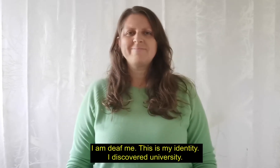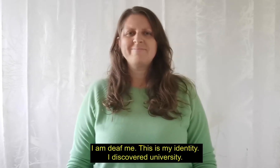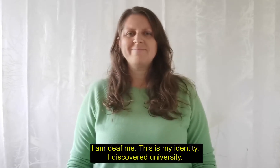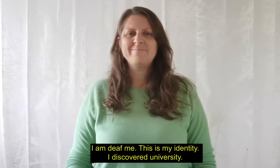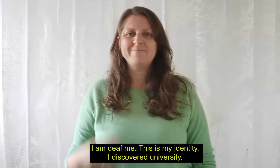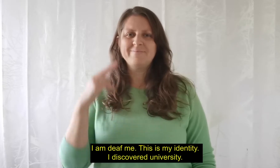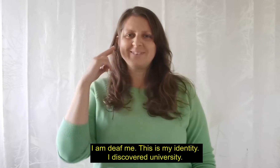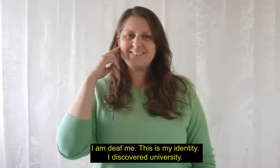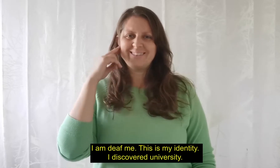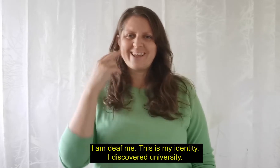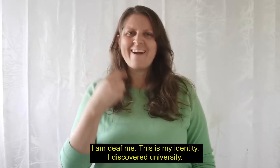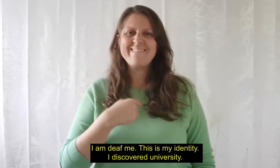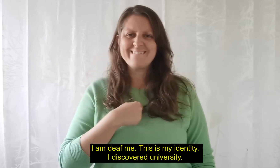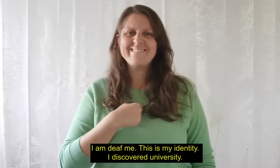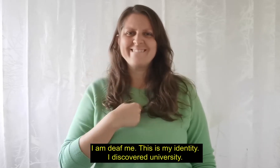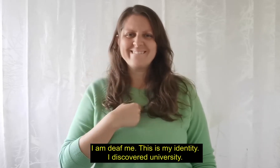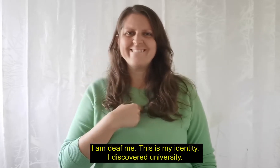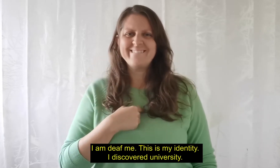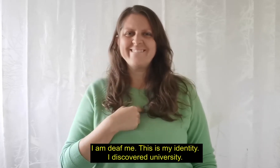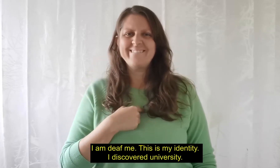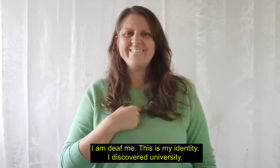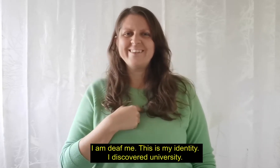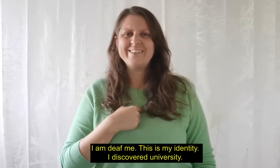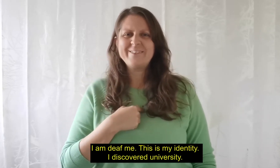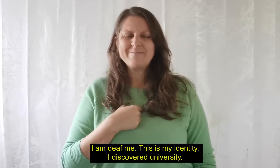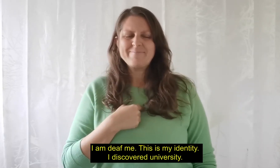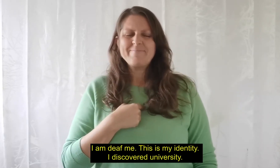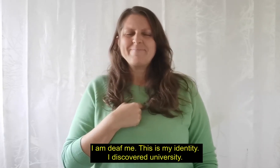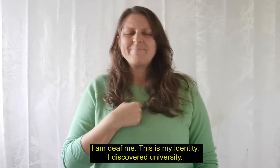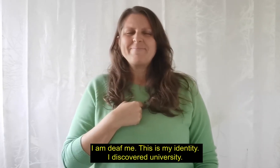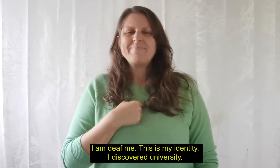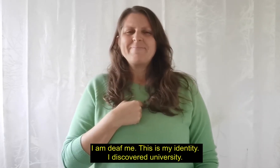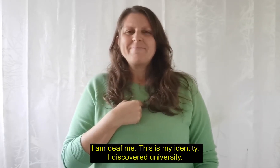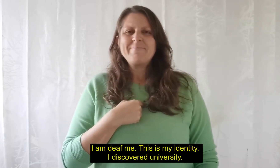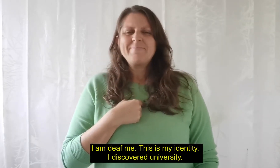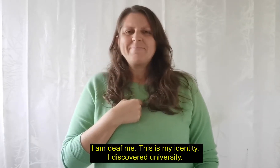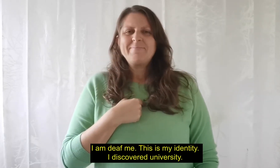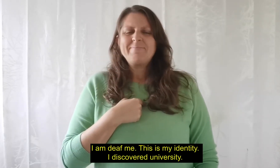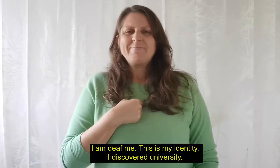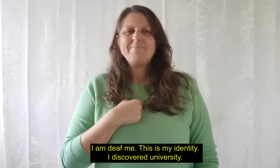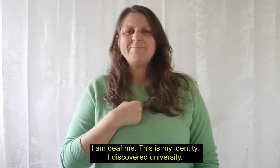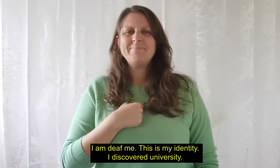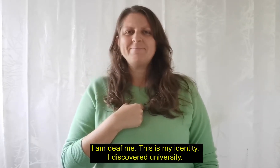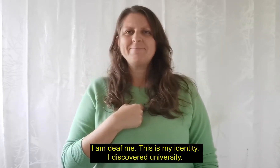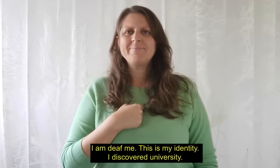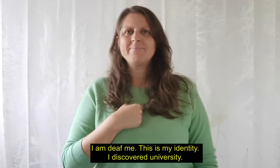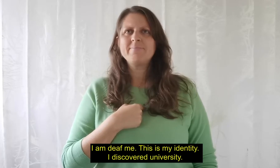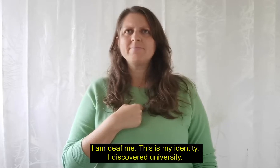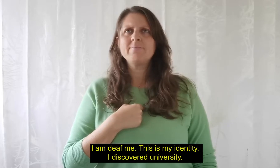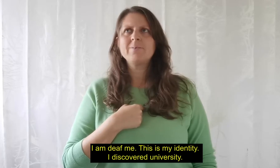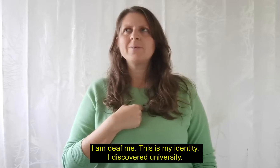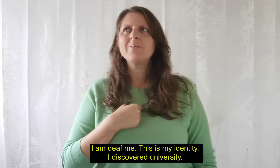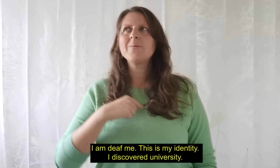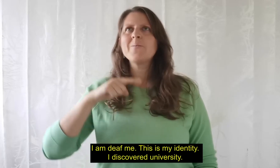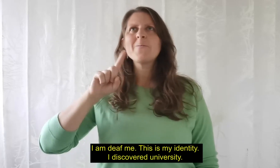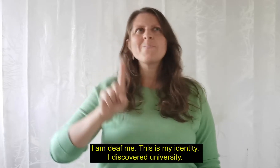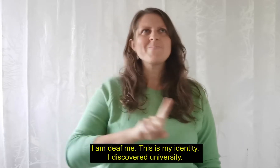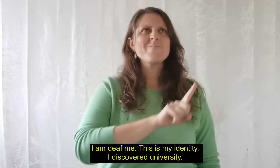I am deaf, me This